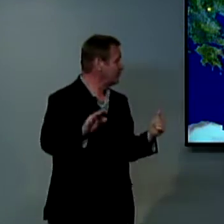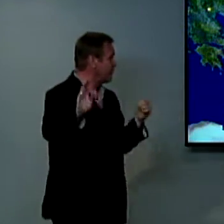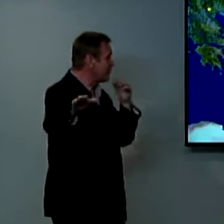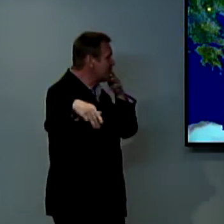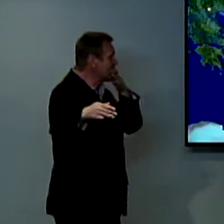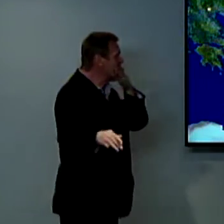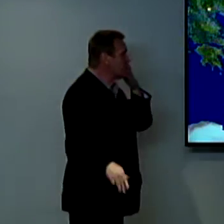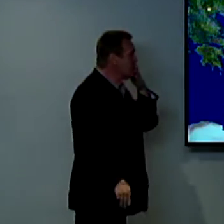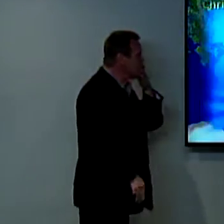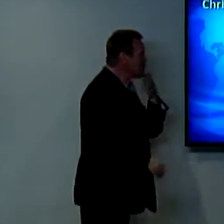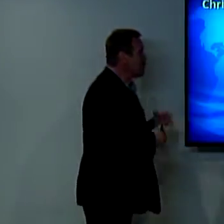so that they could hear him preach some more